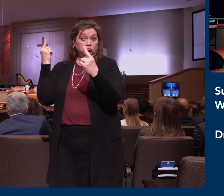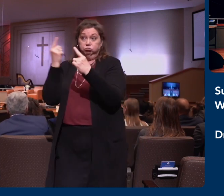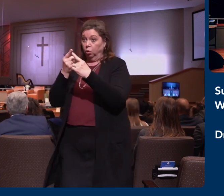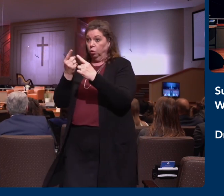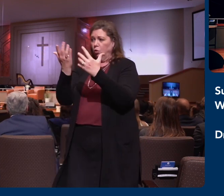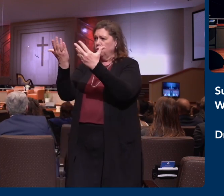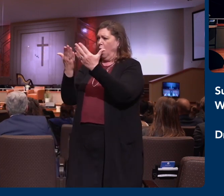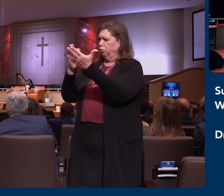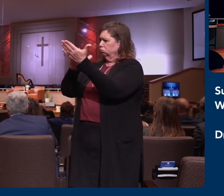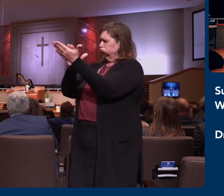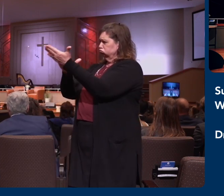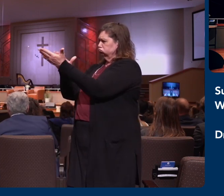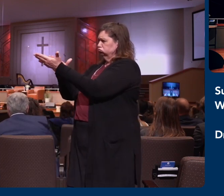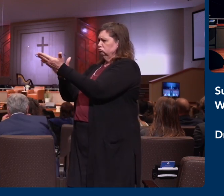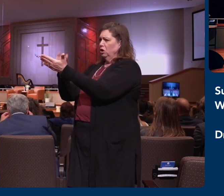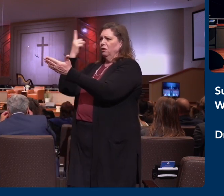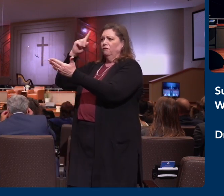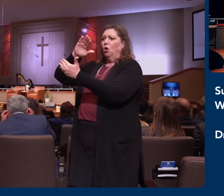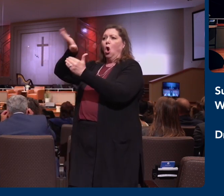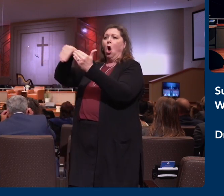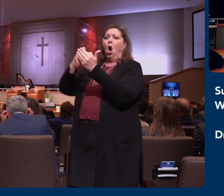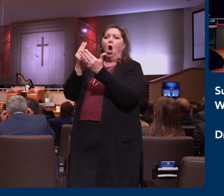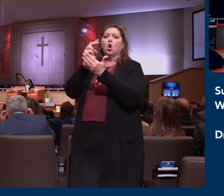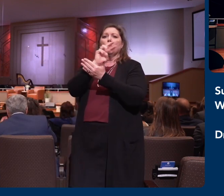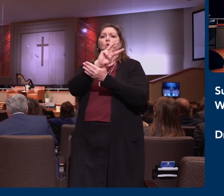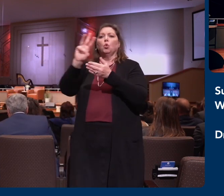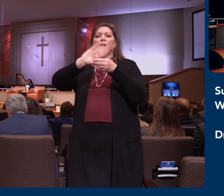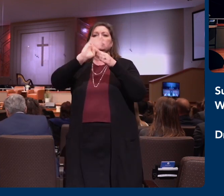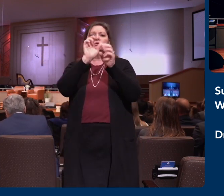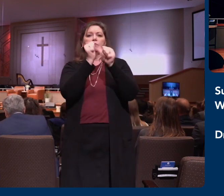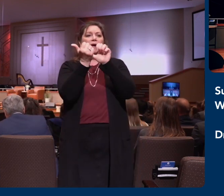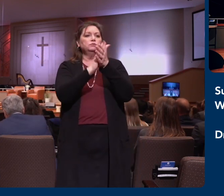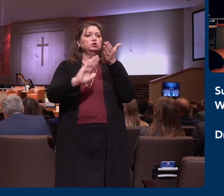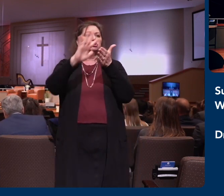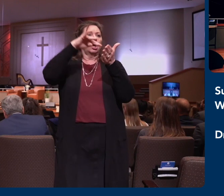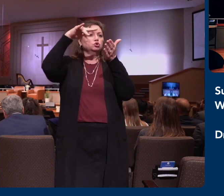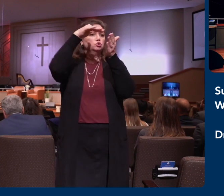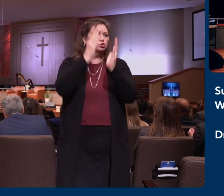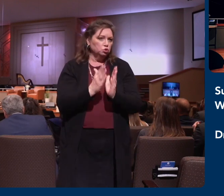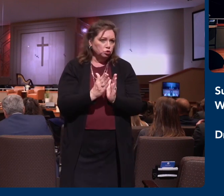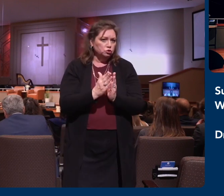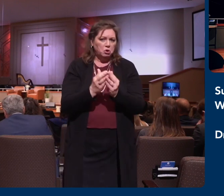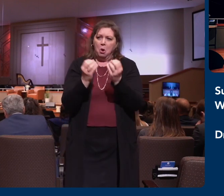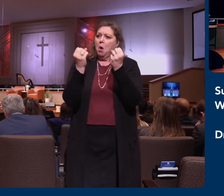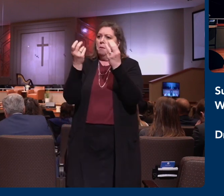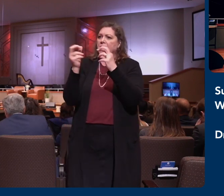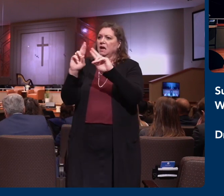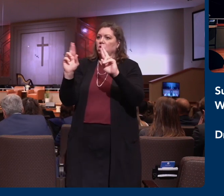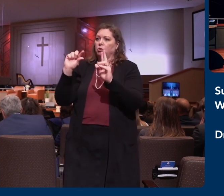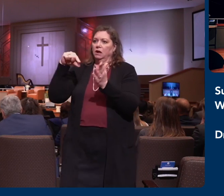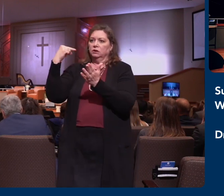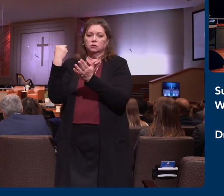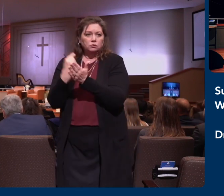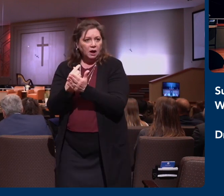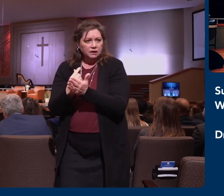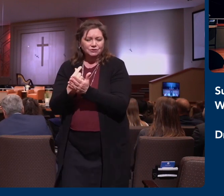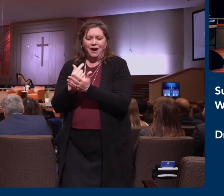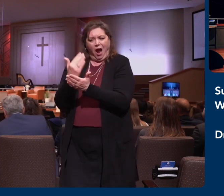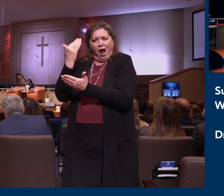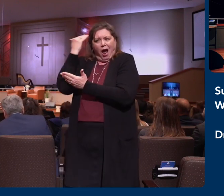students. I know that a lot of time and energy and sacrifice has gone into this school year. And